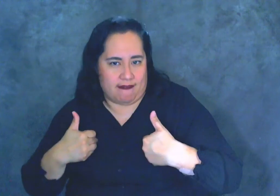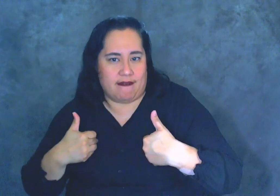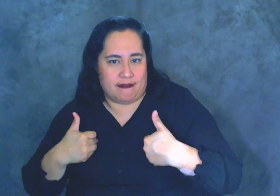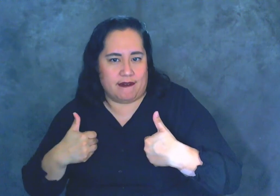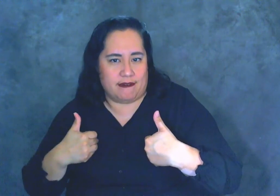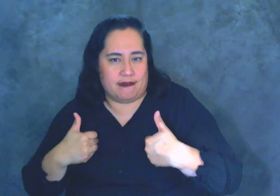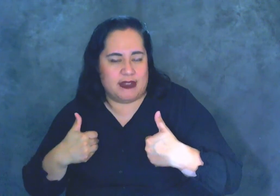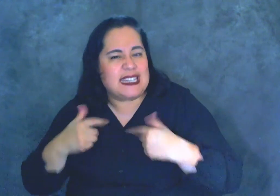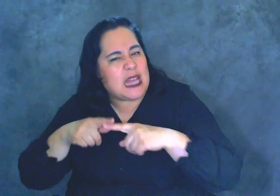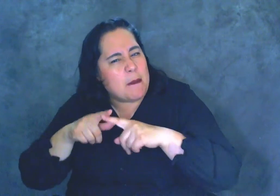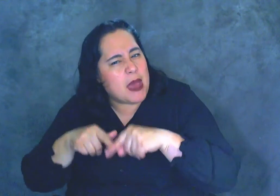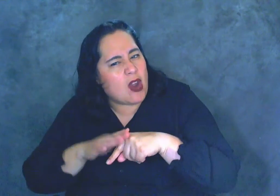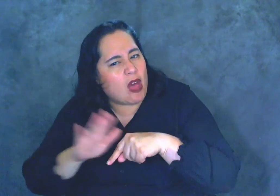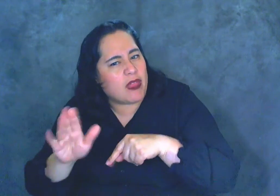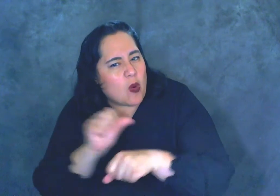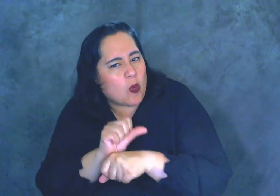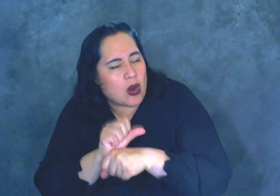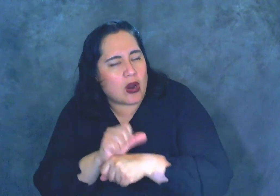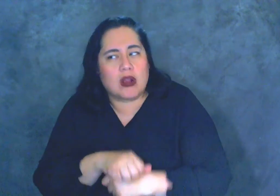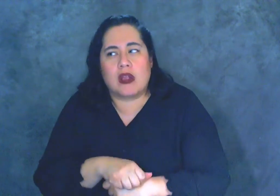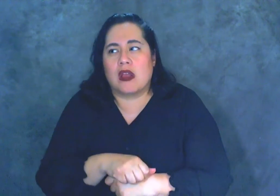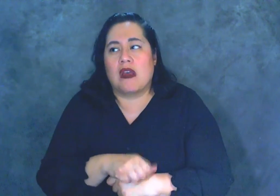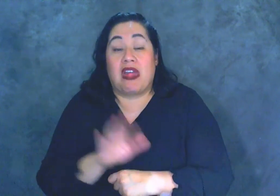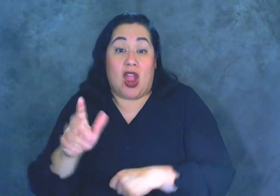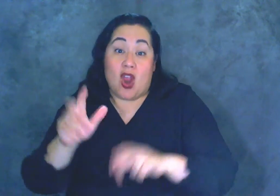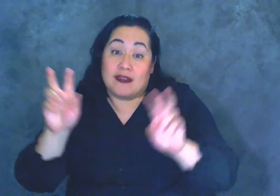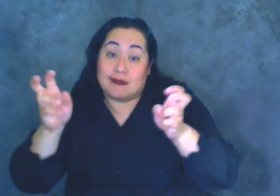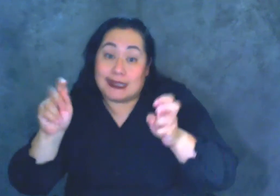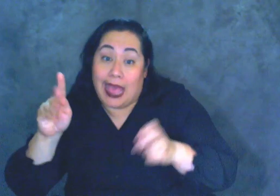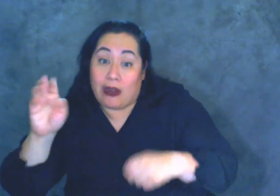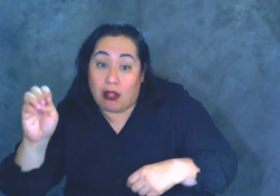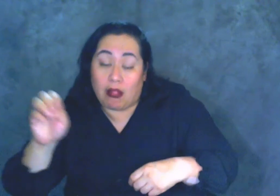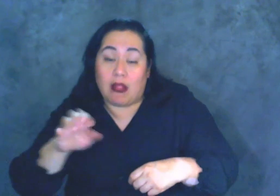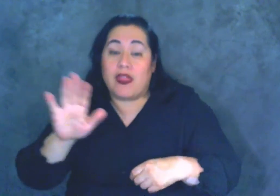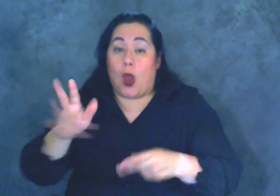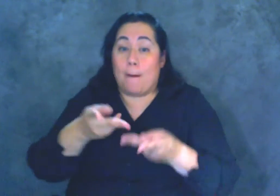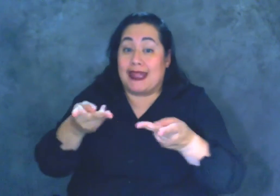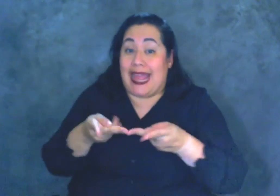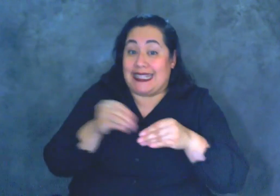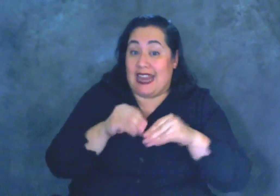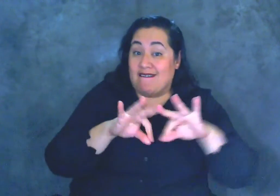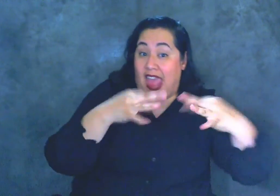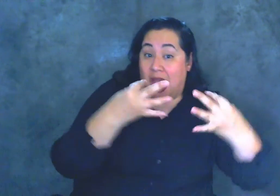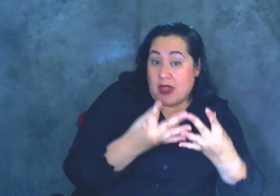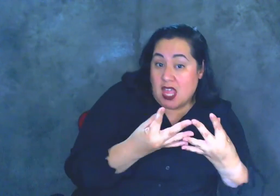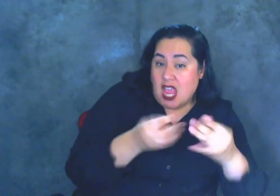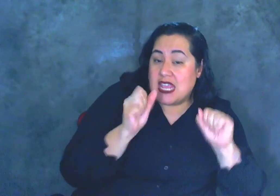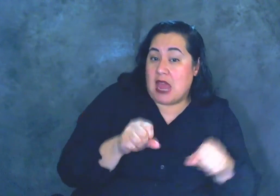depending on their work, their title, their place in a family. It could be a cultural status,